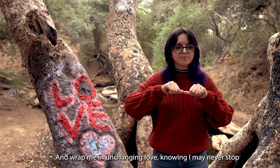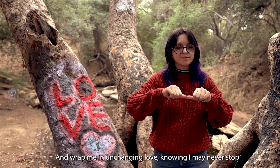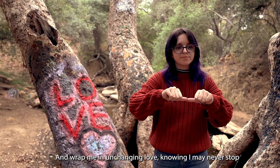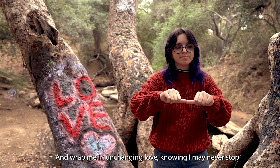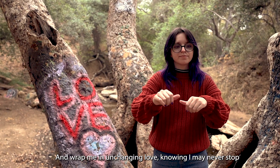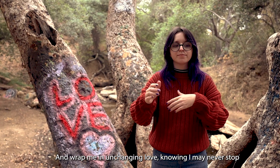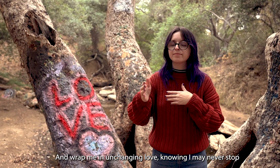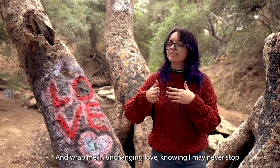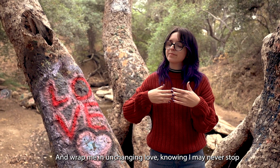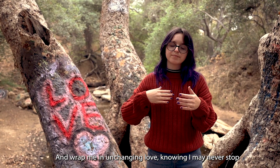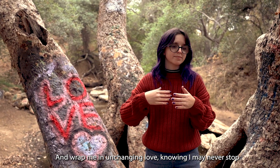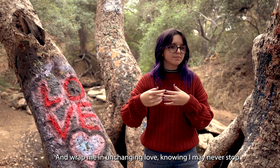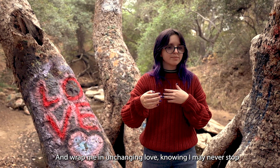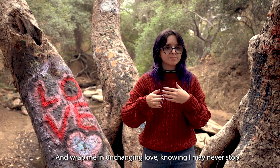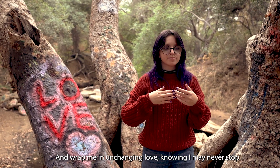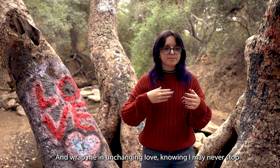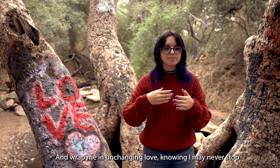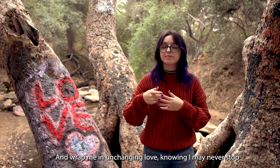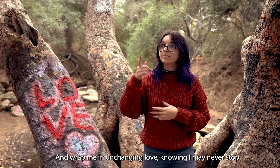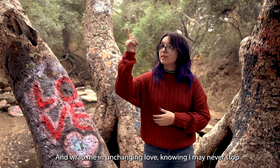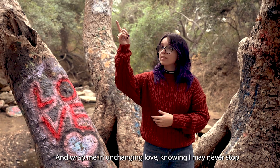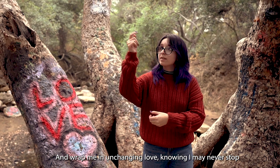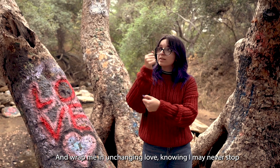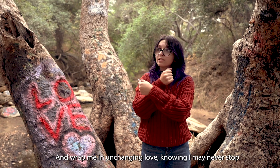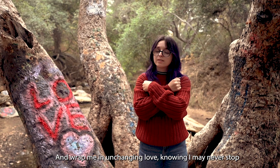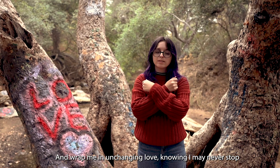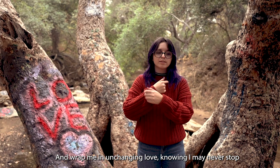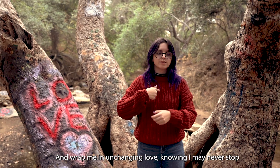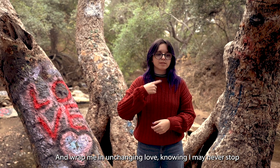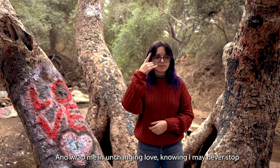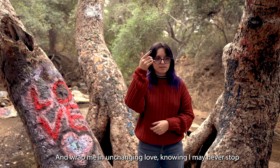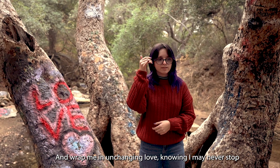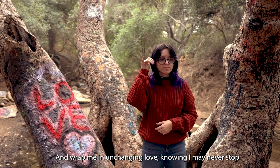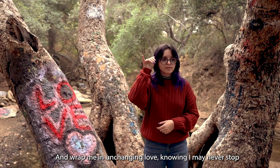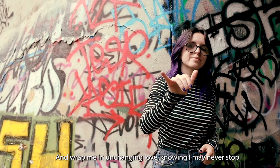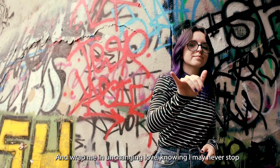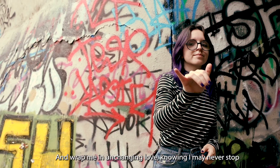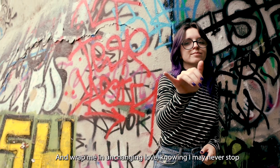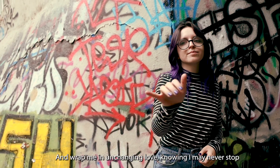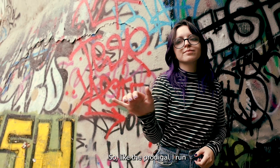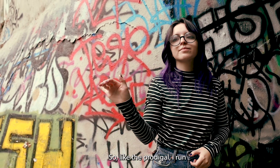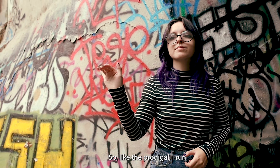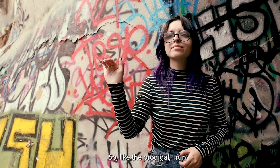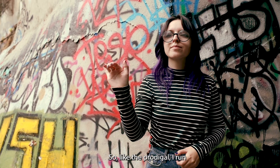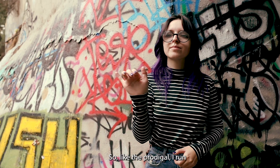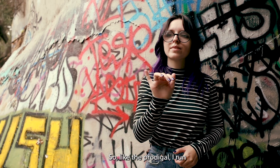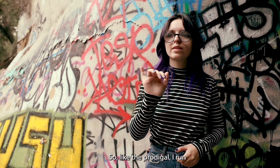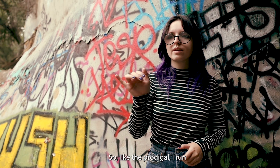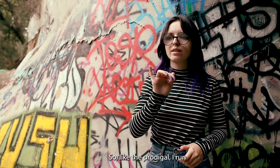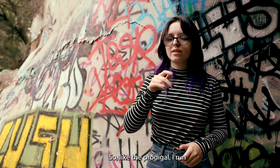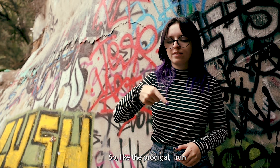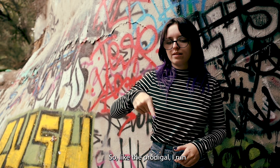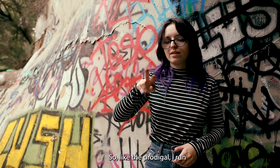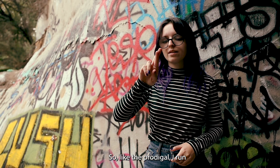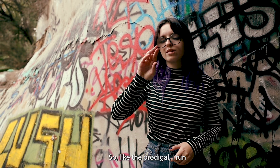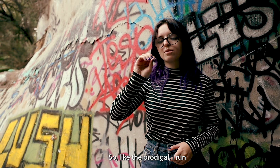unchanging love, knowing I may never stop. So, like the